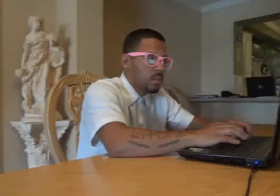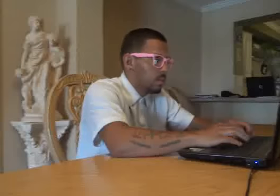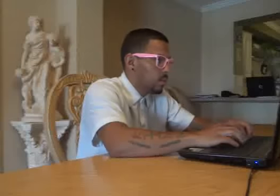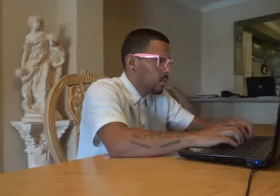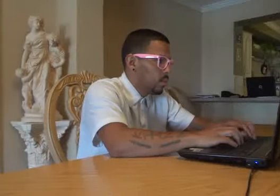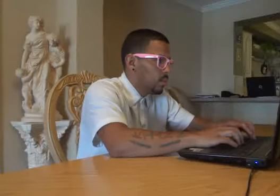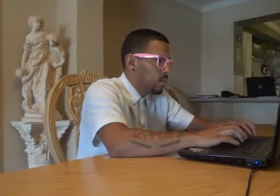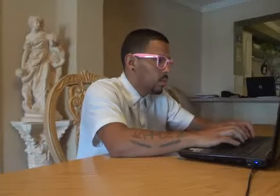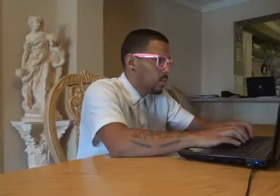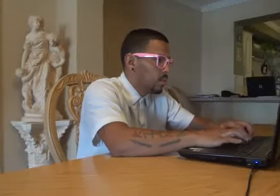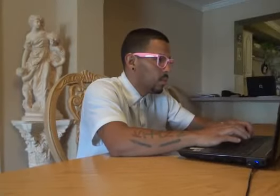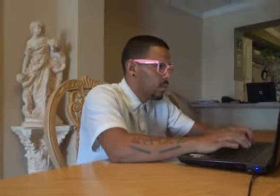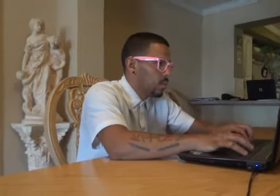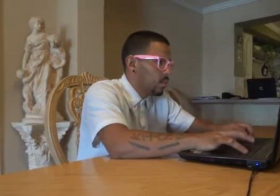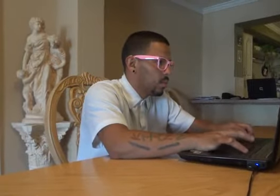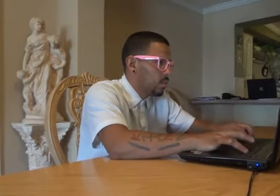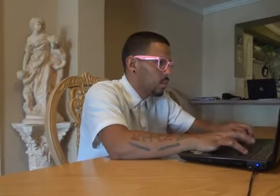I envy and miserable. Thank you.